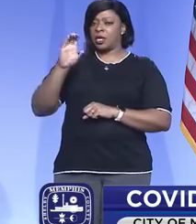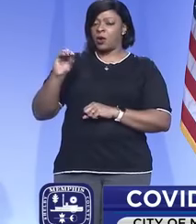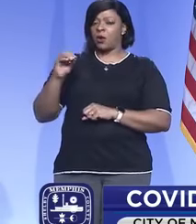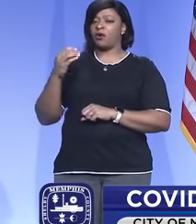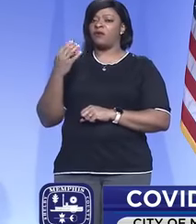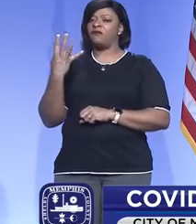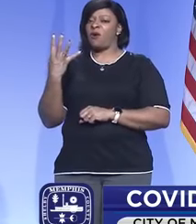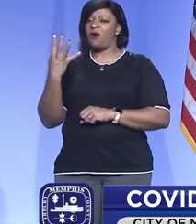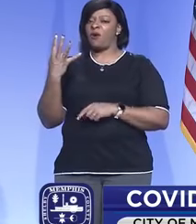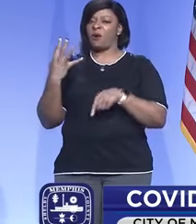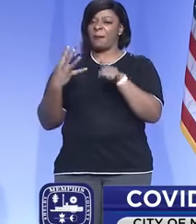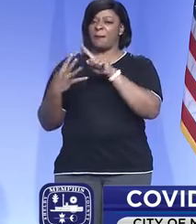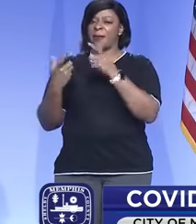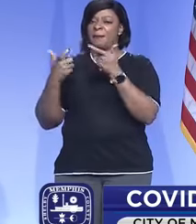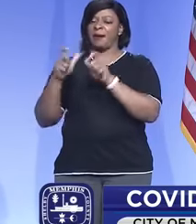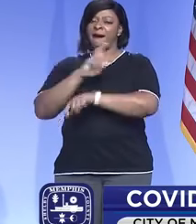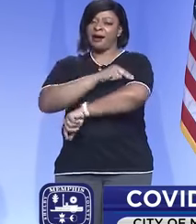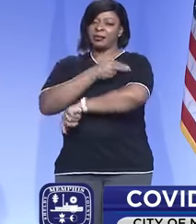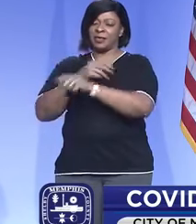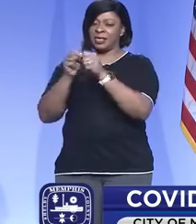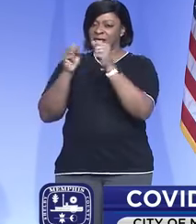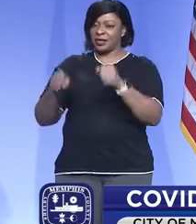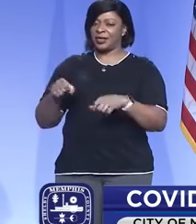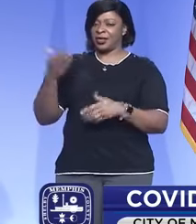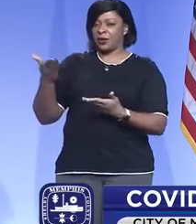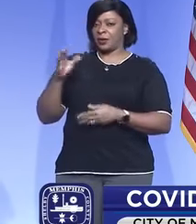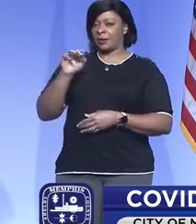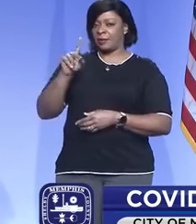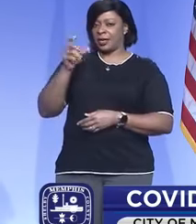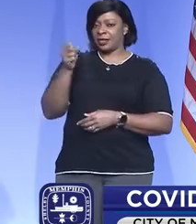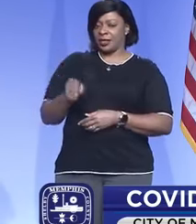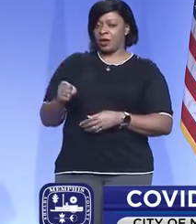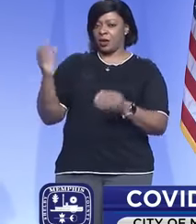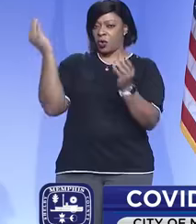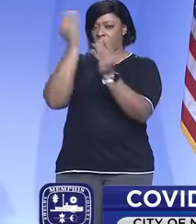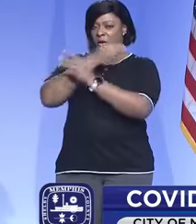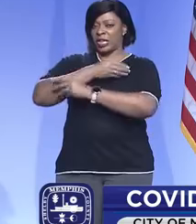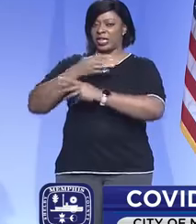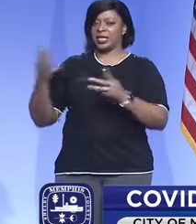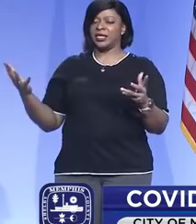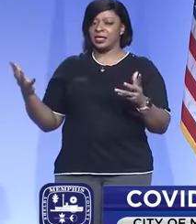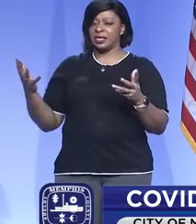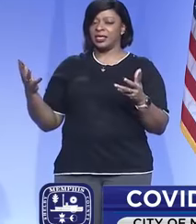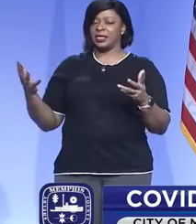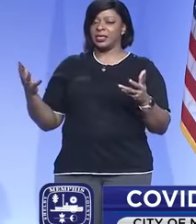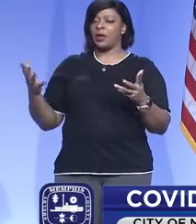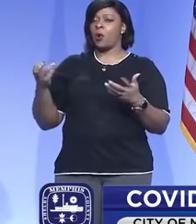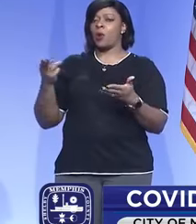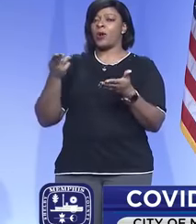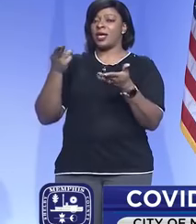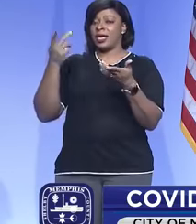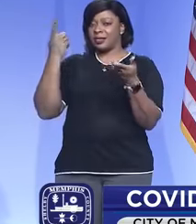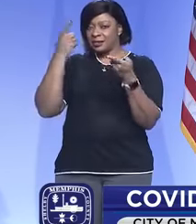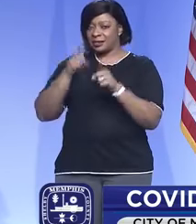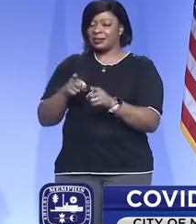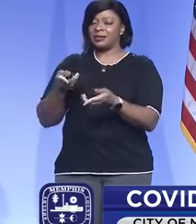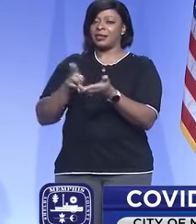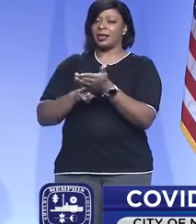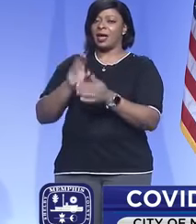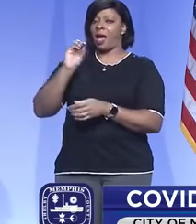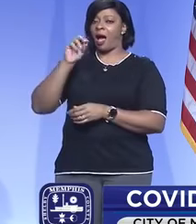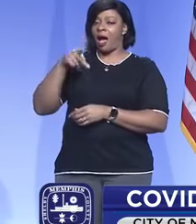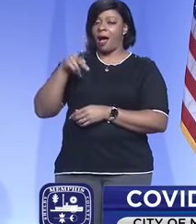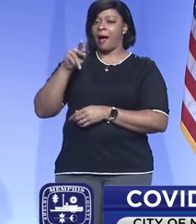hospital systems in the Mid-South have all released a, are all signed on to an op-ed,